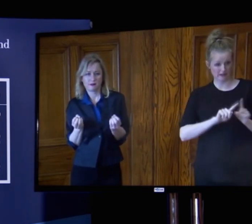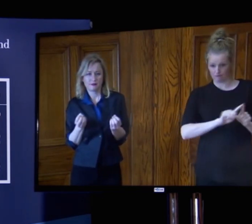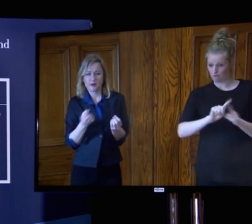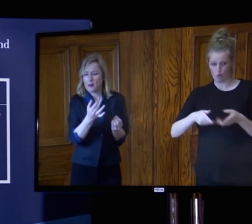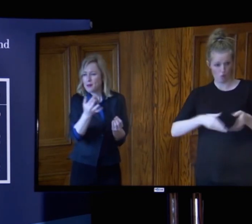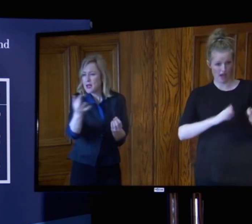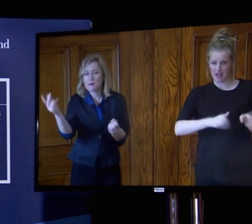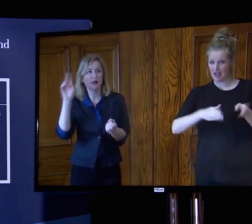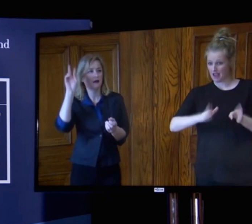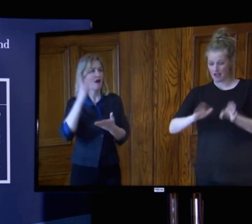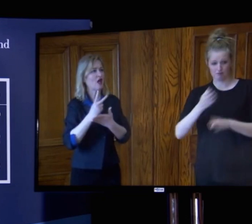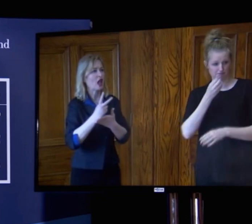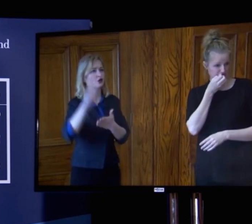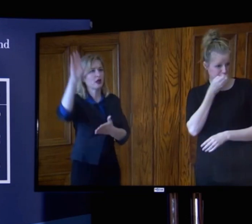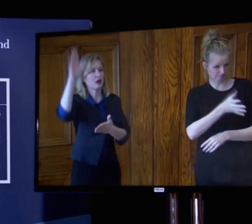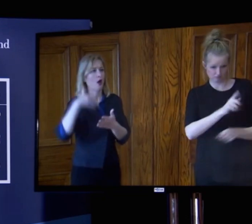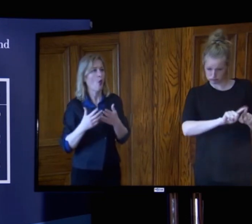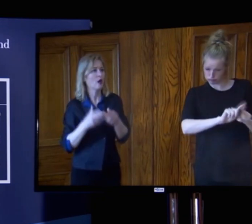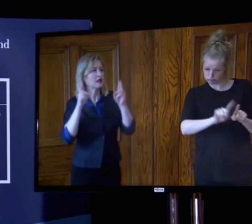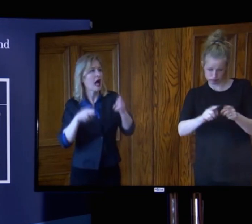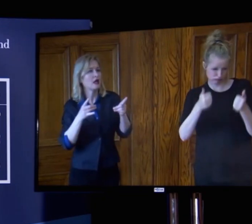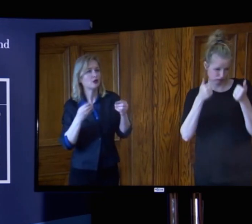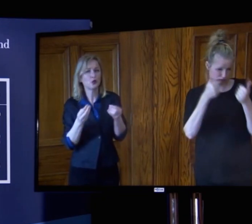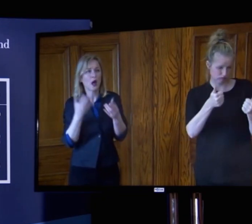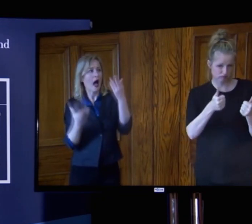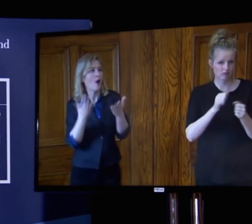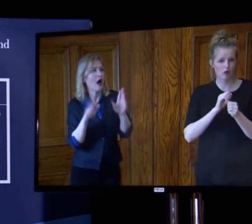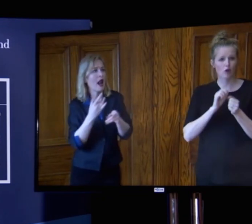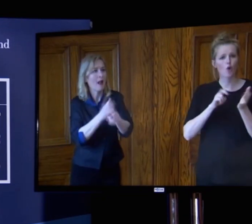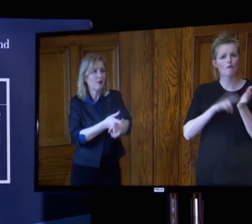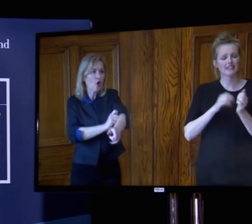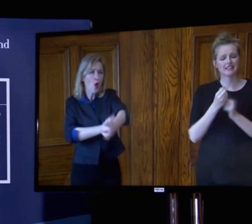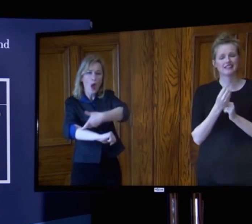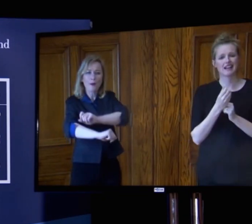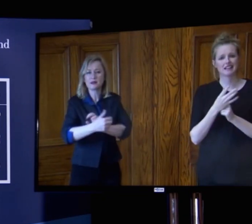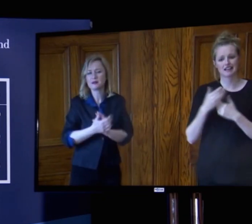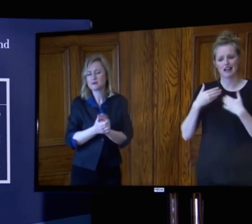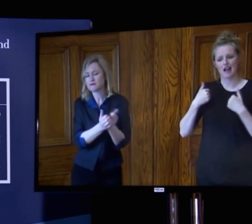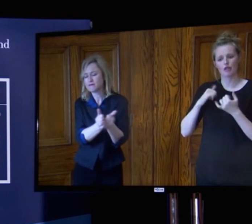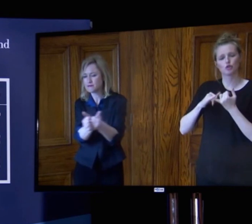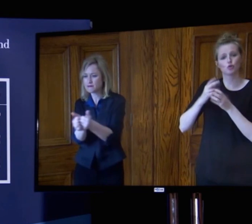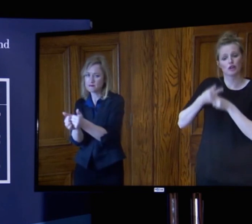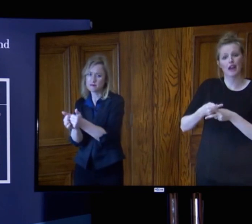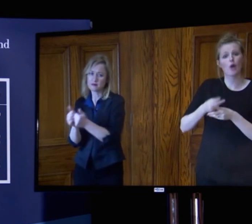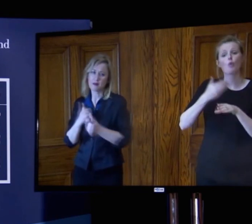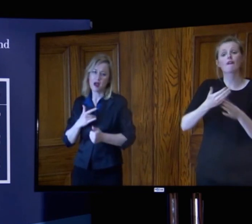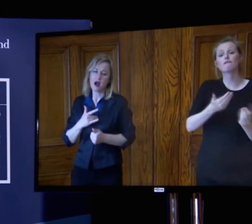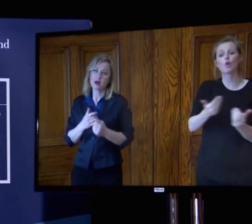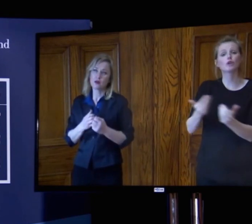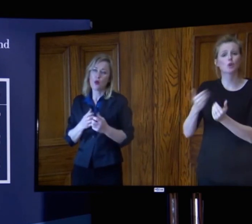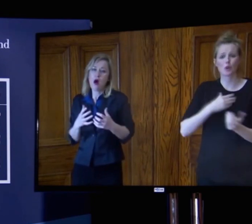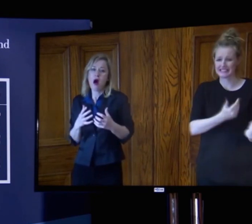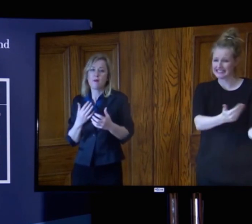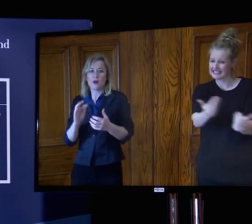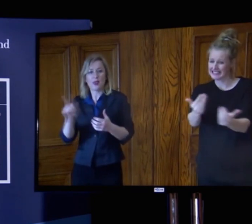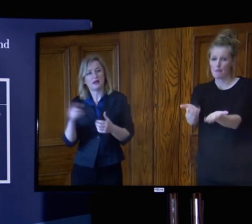count me in, what can I do? The COVID-19 Health and Social Care Workforce Appeal is actively recruiting people to boost the